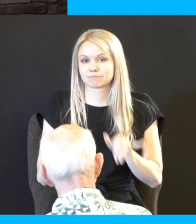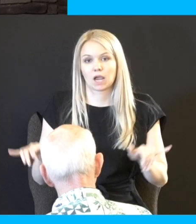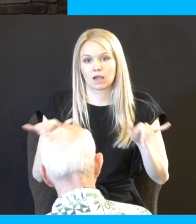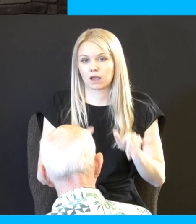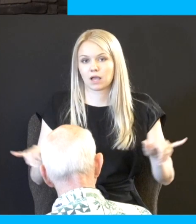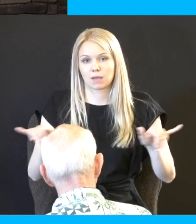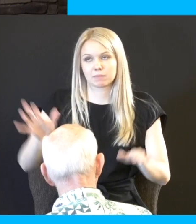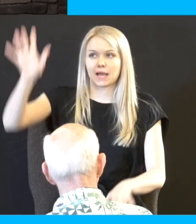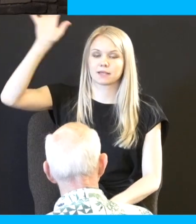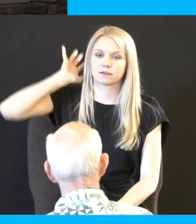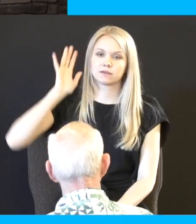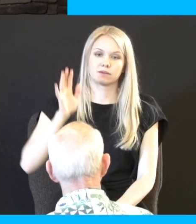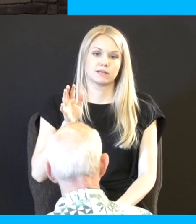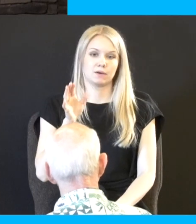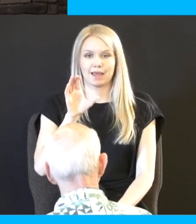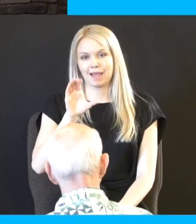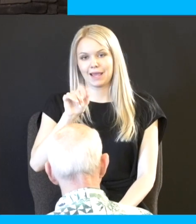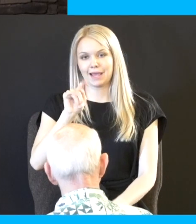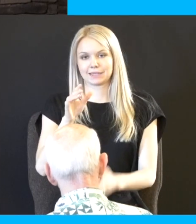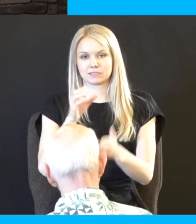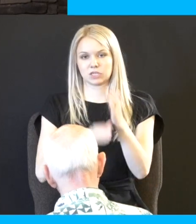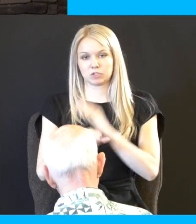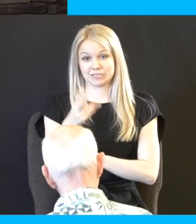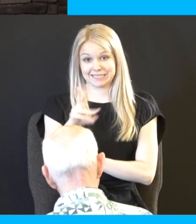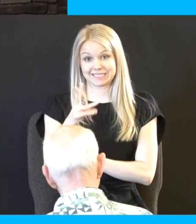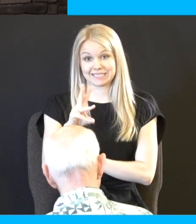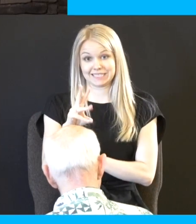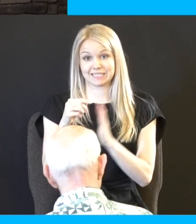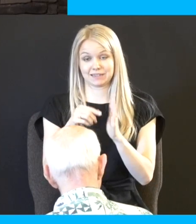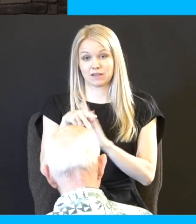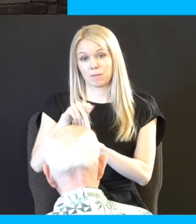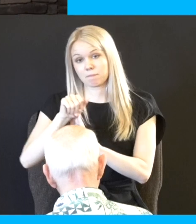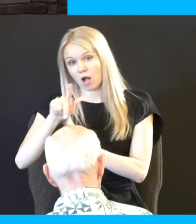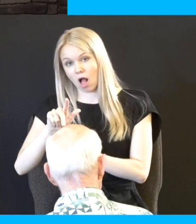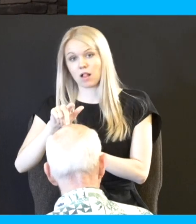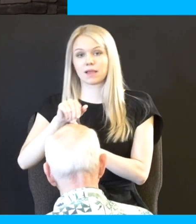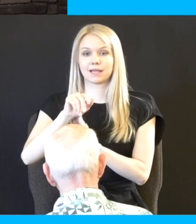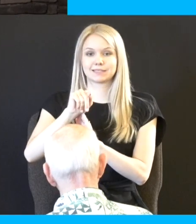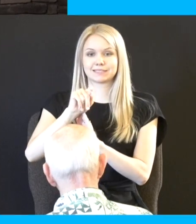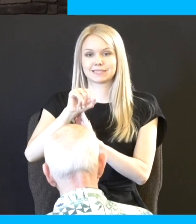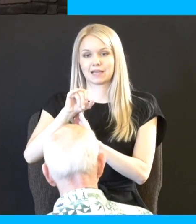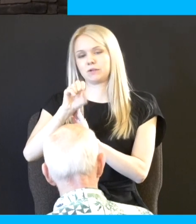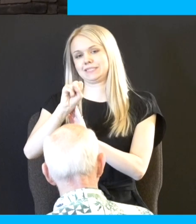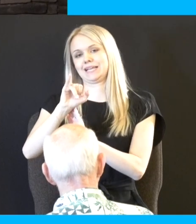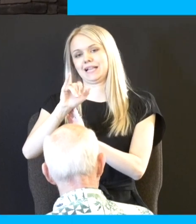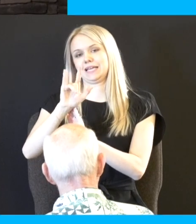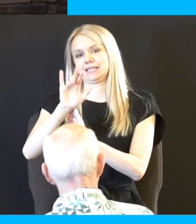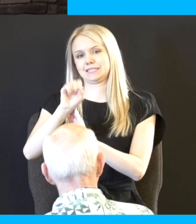look at Acts again chapter 16 Paul and Silas go to Philippi they're there doing ministry people are